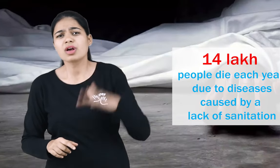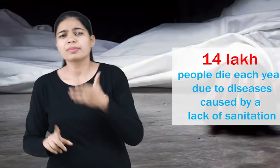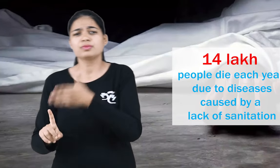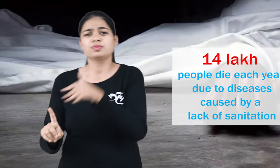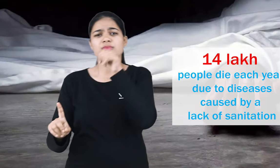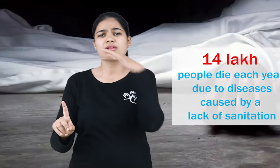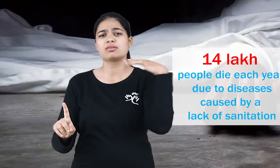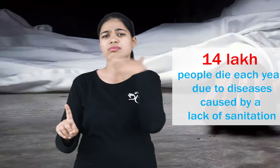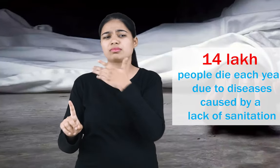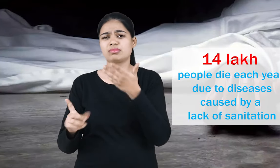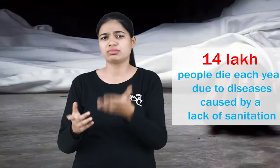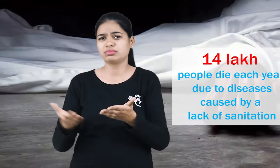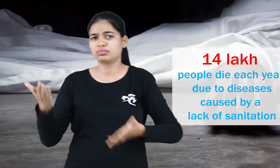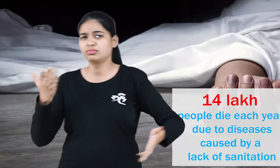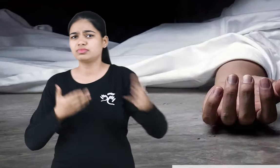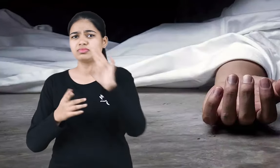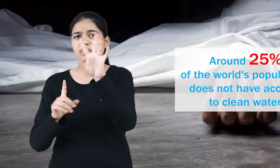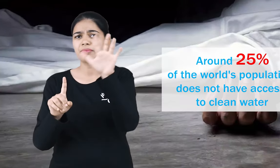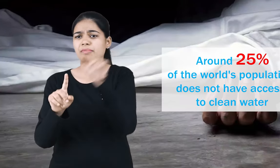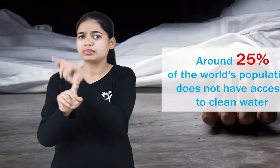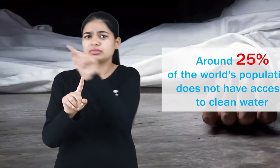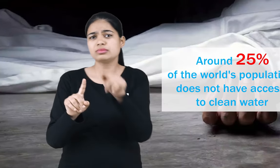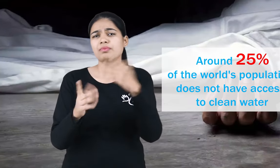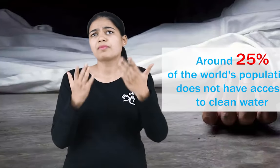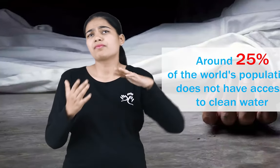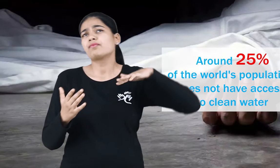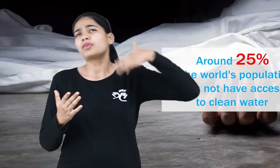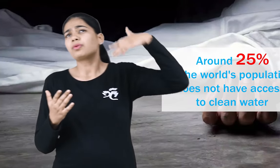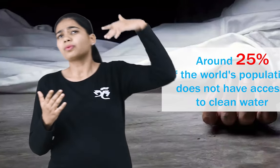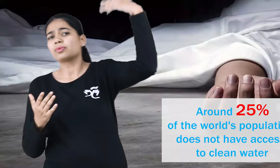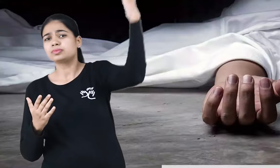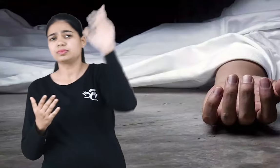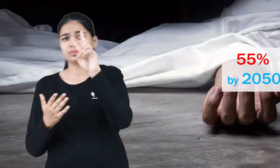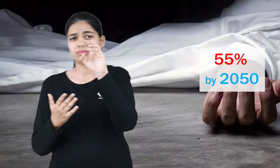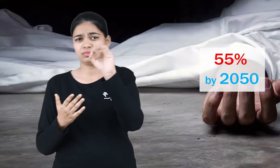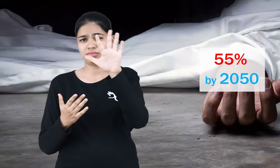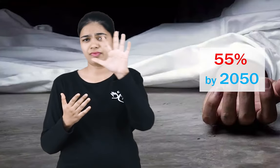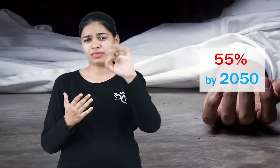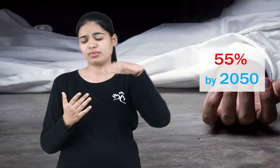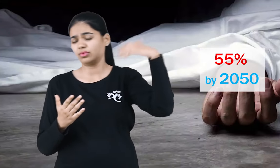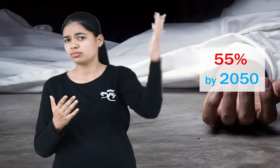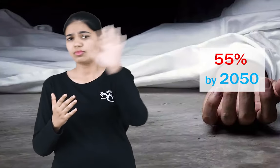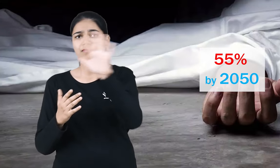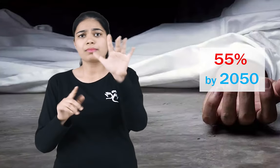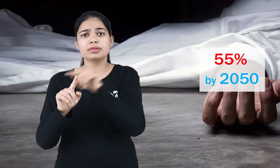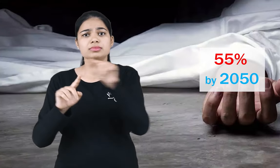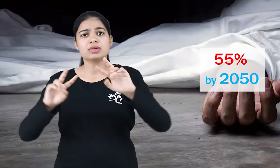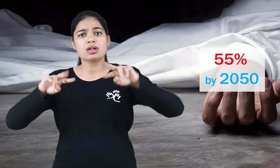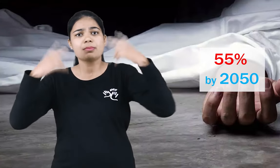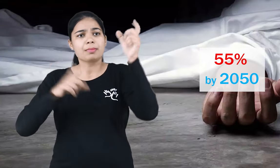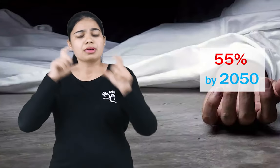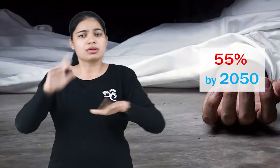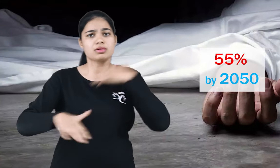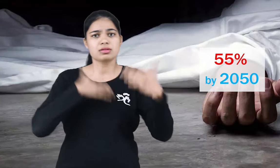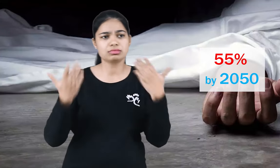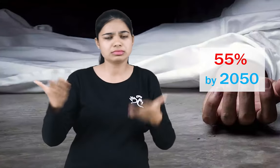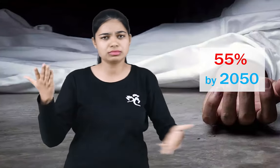world's population does not have access to clean water and it's going to get to 55% by 2050. In response to these